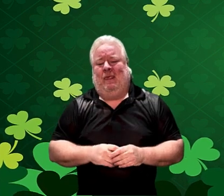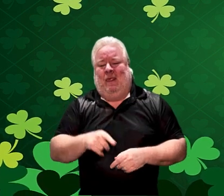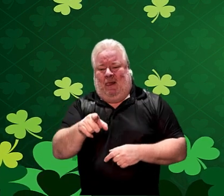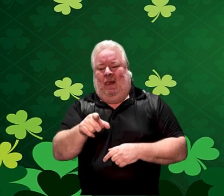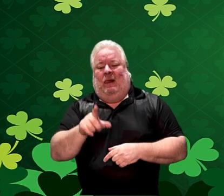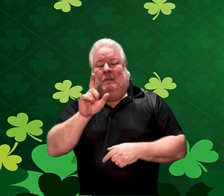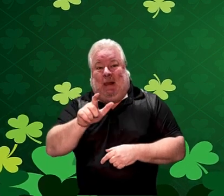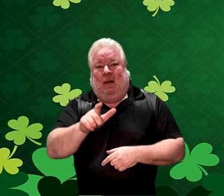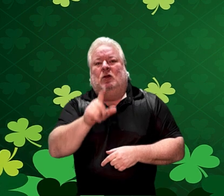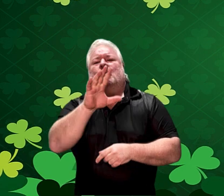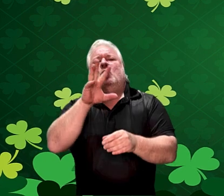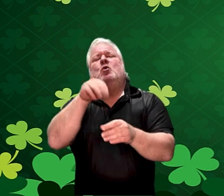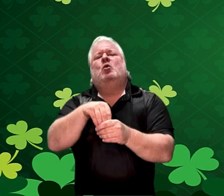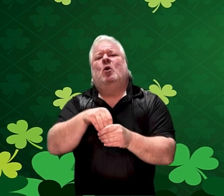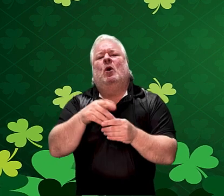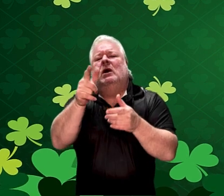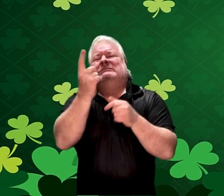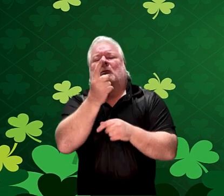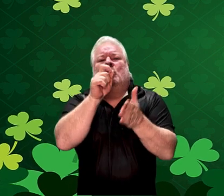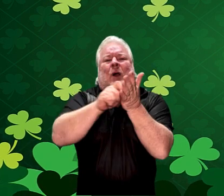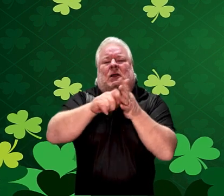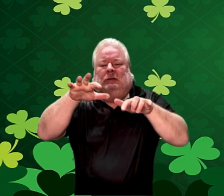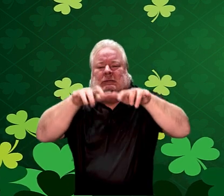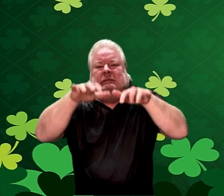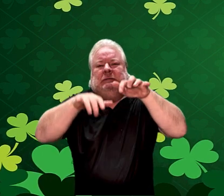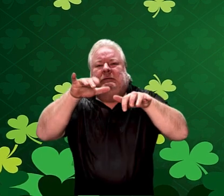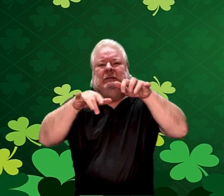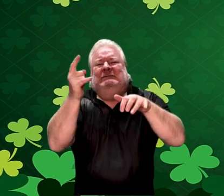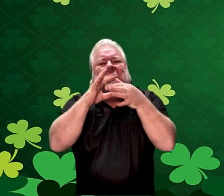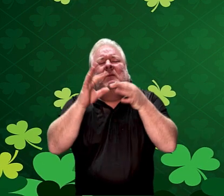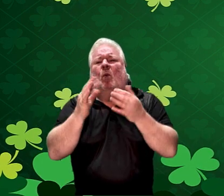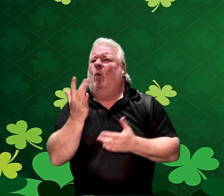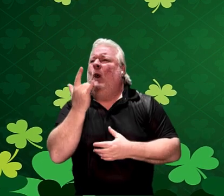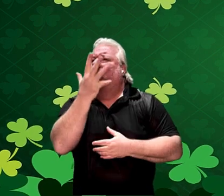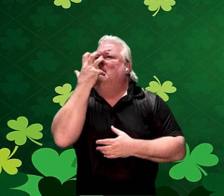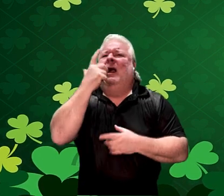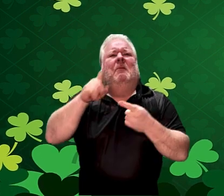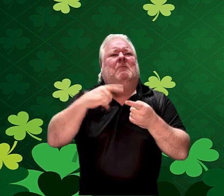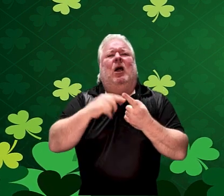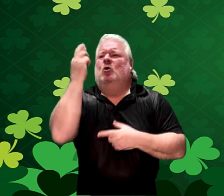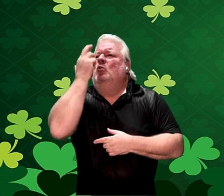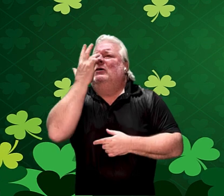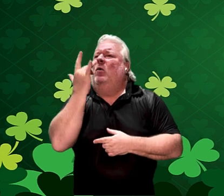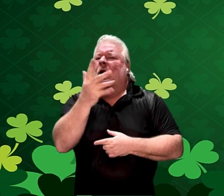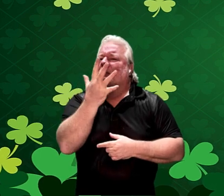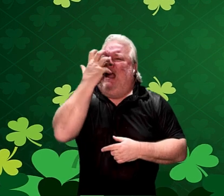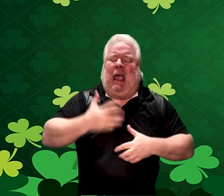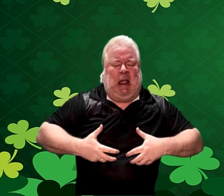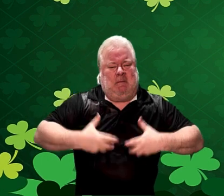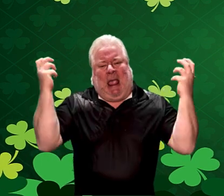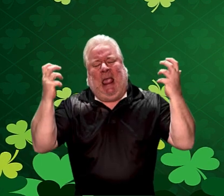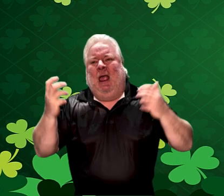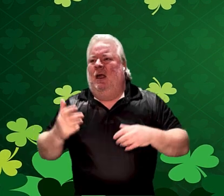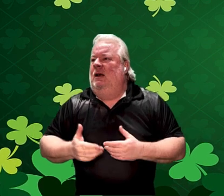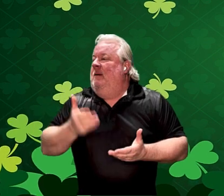we're going to ask that you include a comment. Let us know what you're angry about.